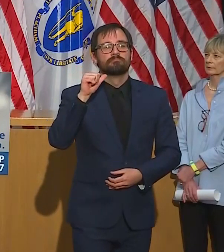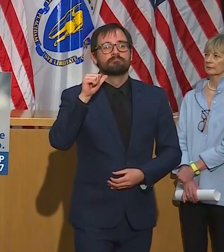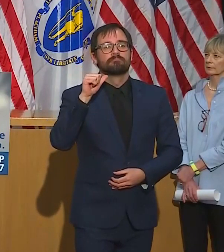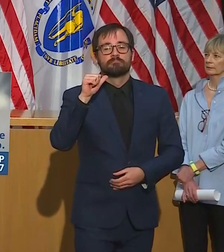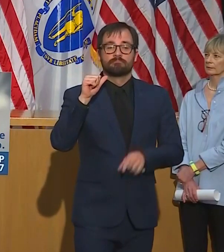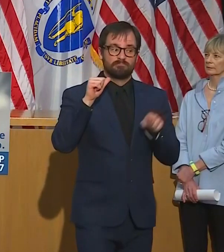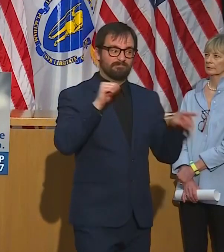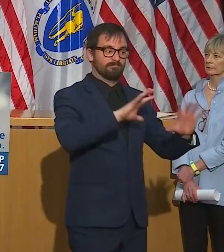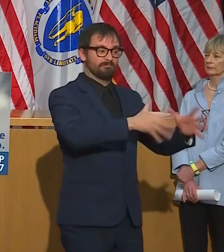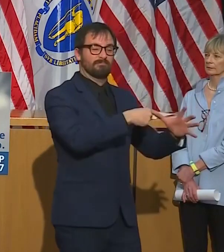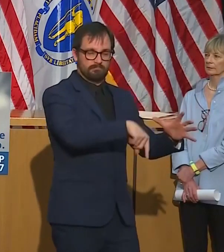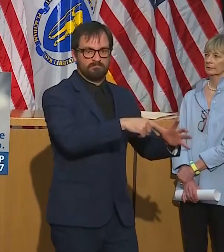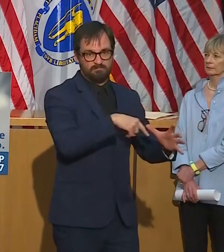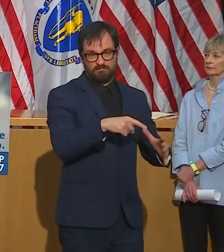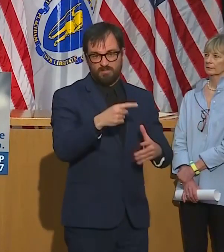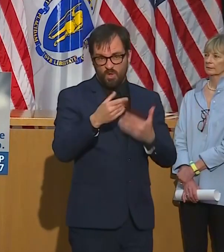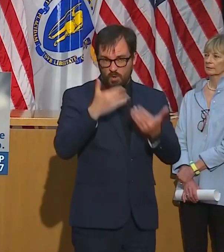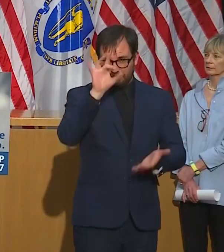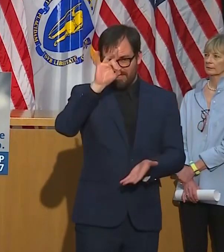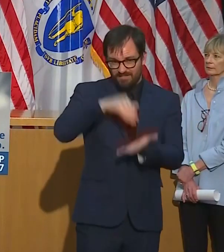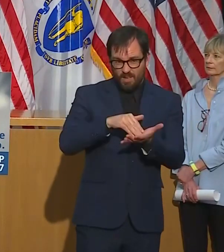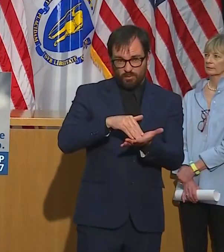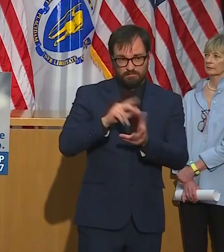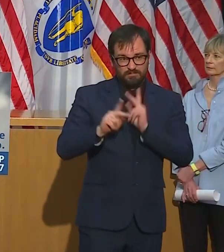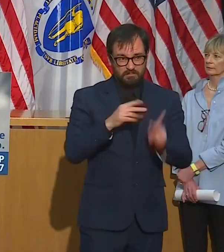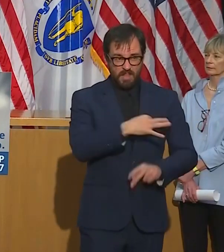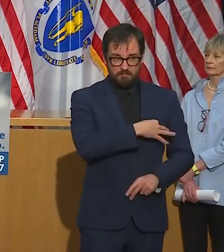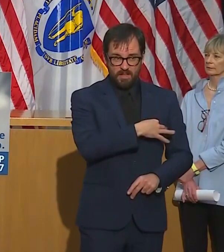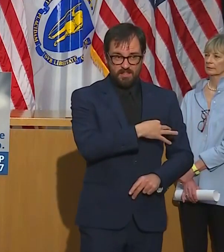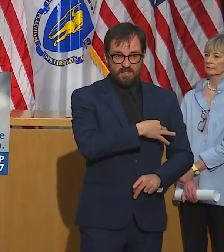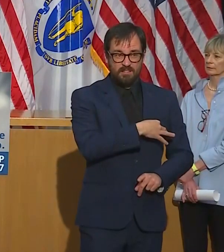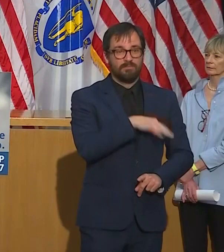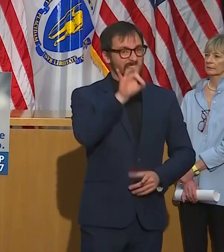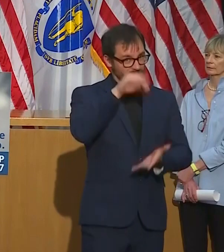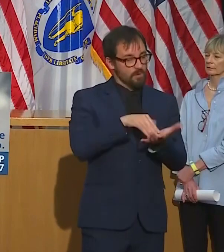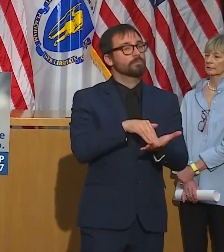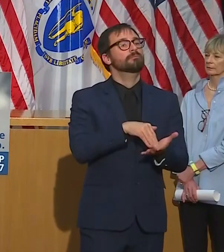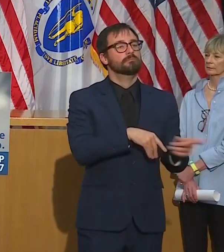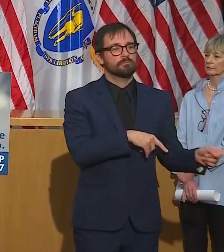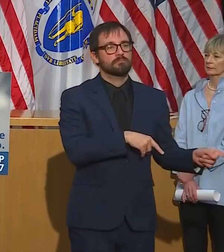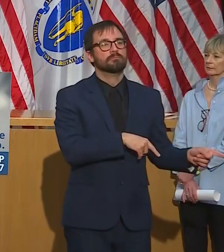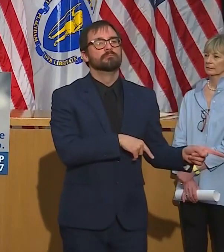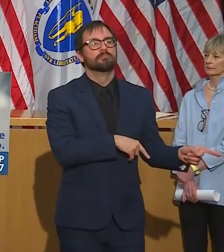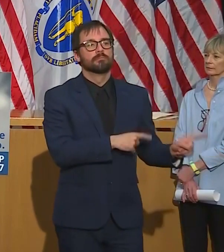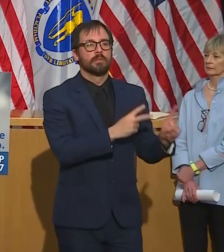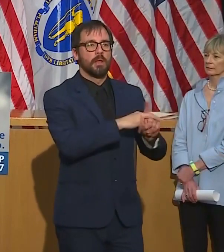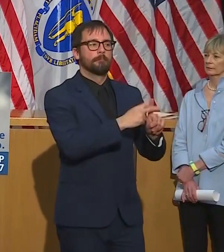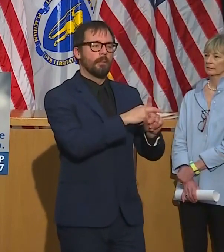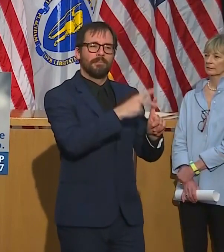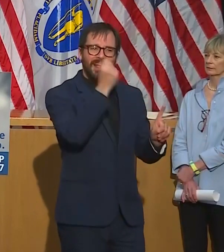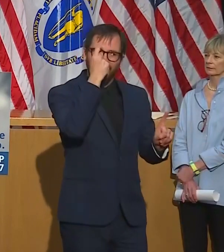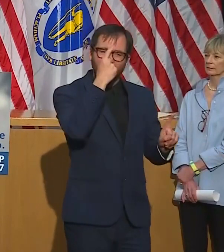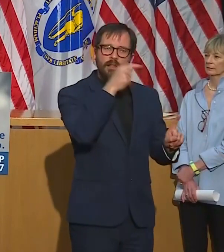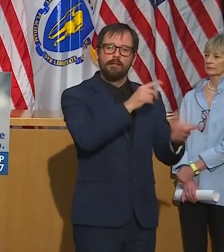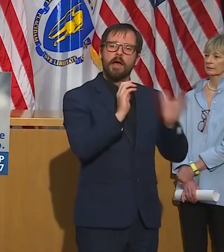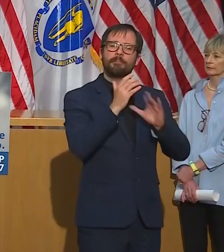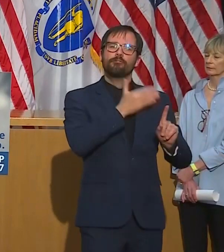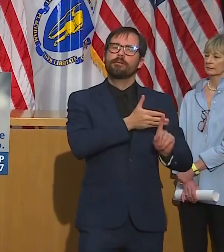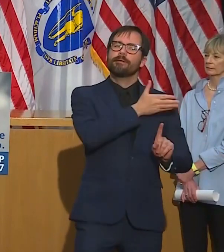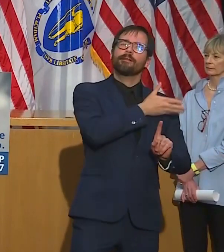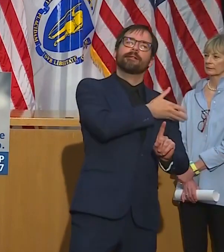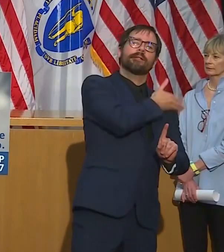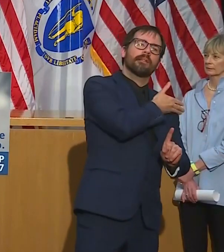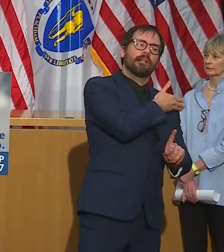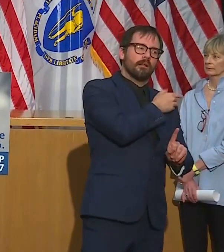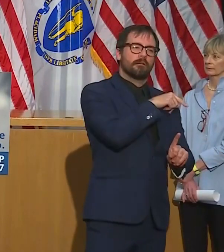That number of new claims is smaller than what we've seen in previous weeks, which suggests that many people who've been hit by COVID-19 have already